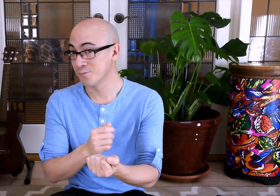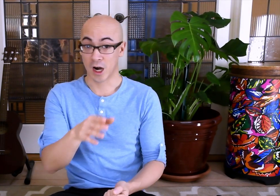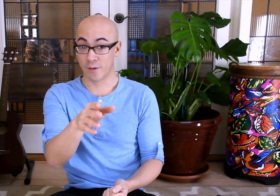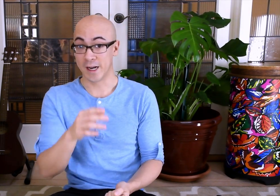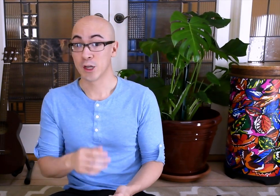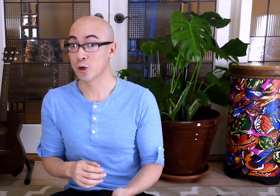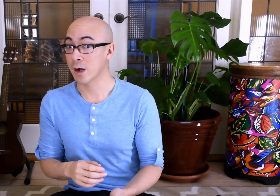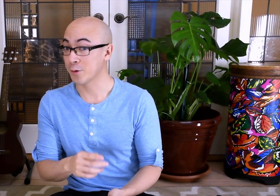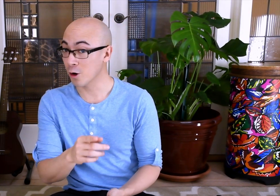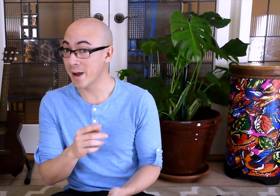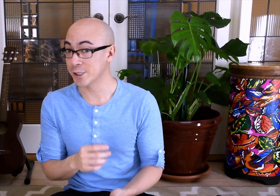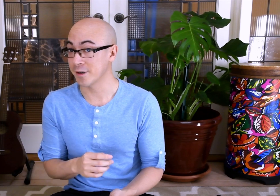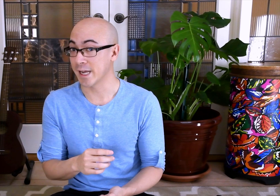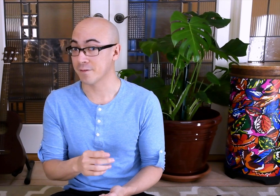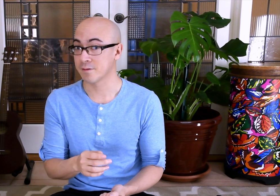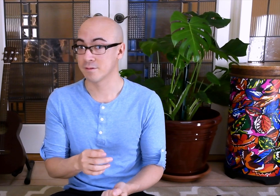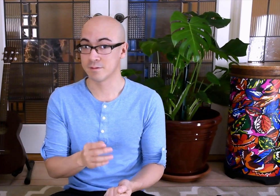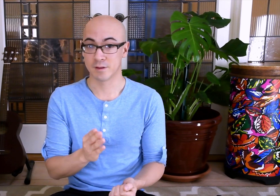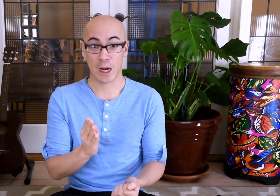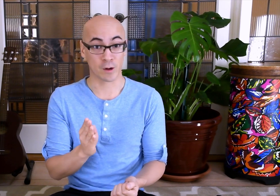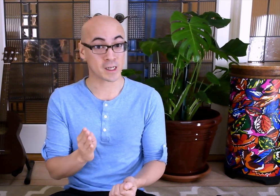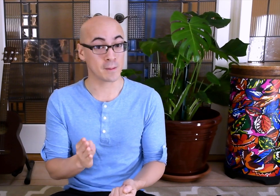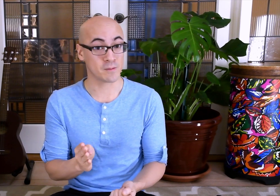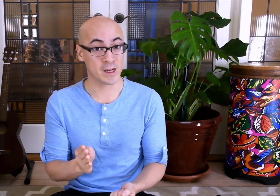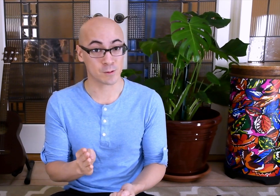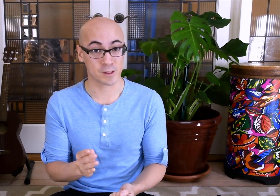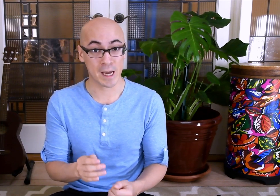Alright, go grab your imaginary knife. We're going to cut up some vegetables, okay?